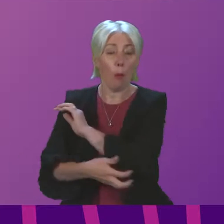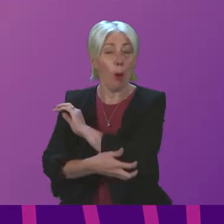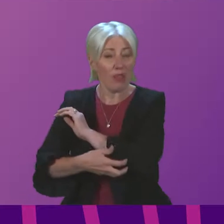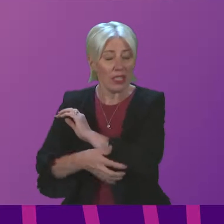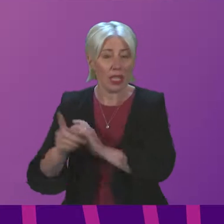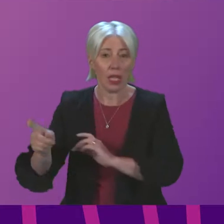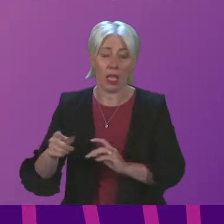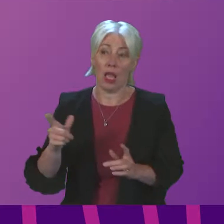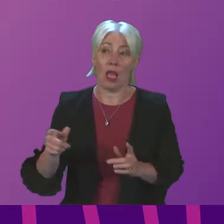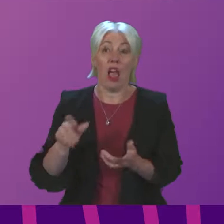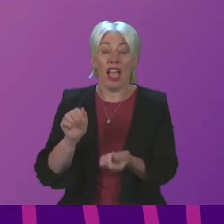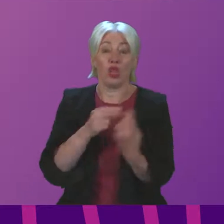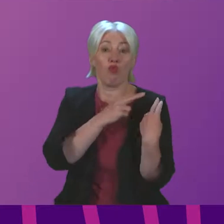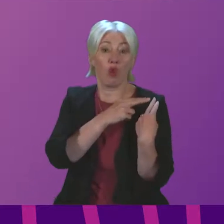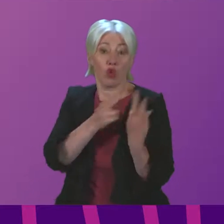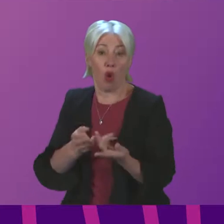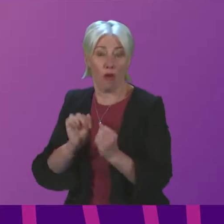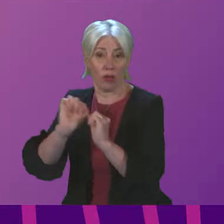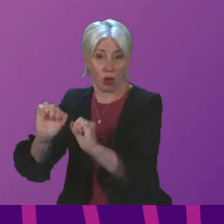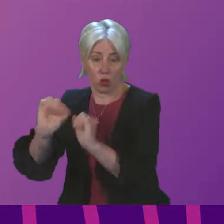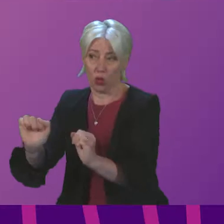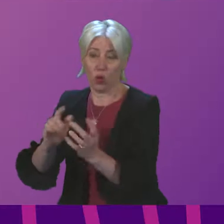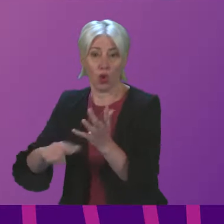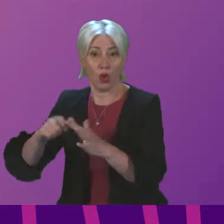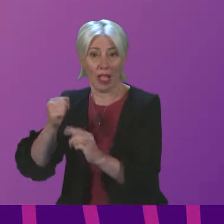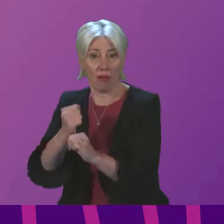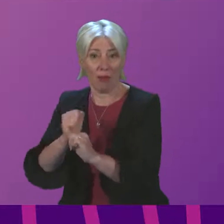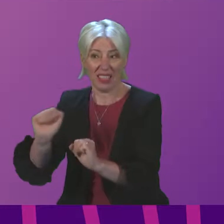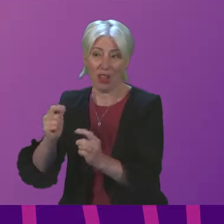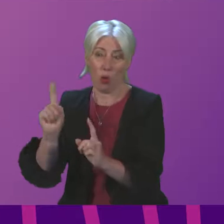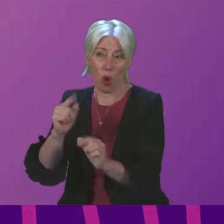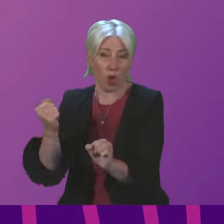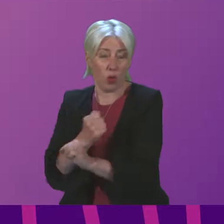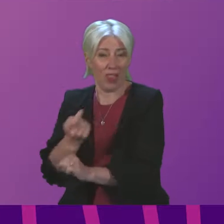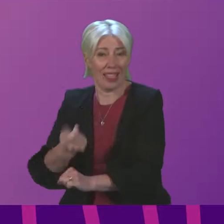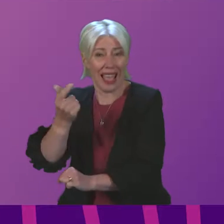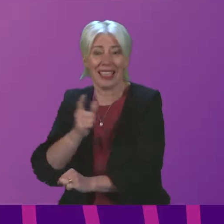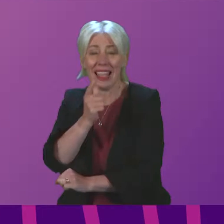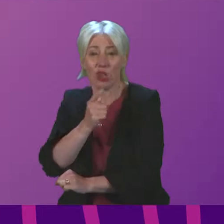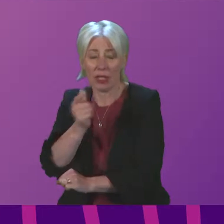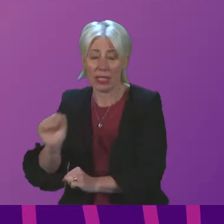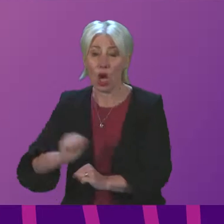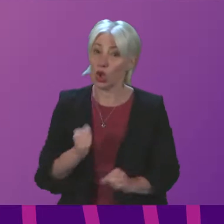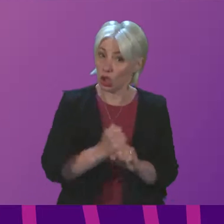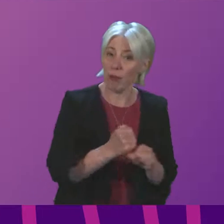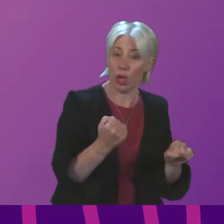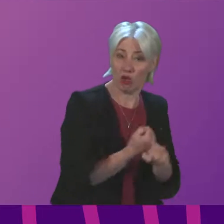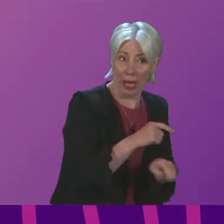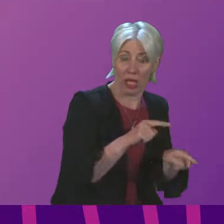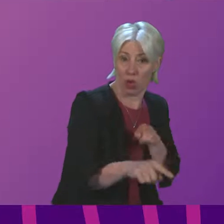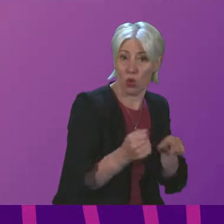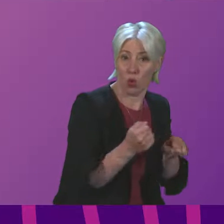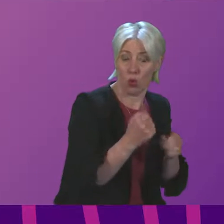market is reserved and therefore we need action from the UK Government. The Scottish Government is doing what it can by making £10 million